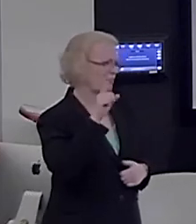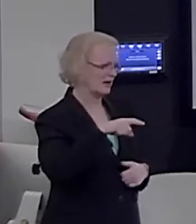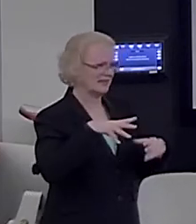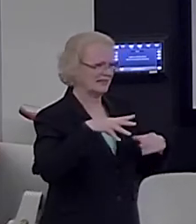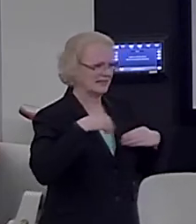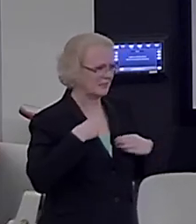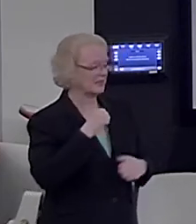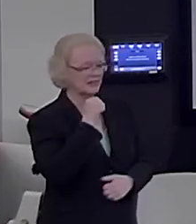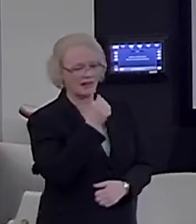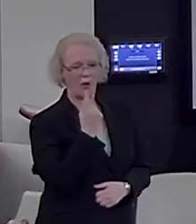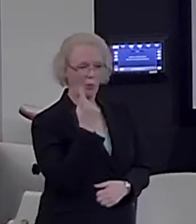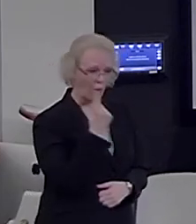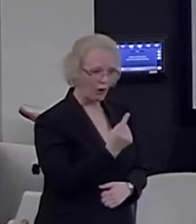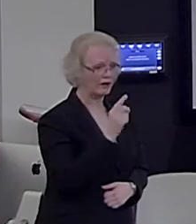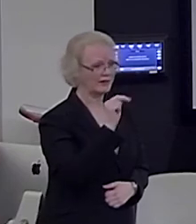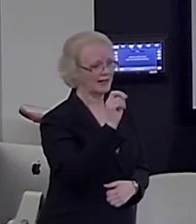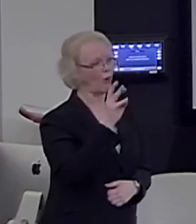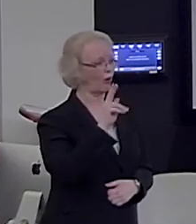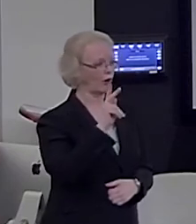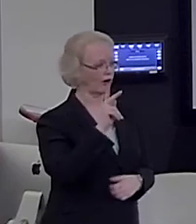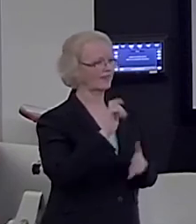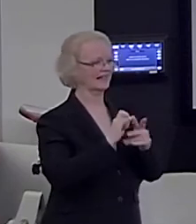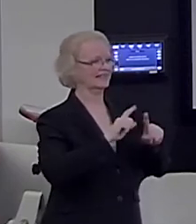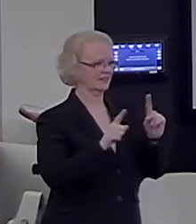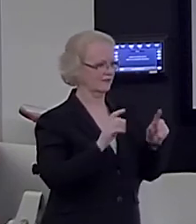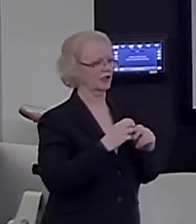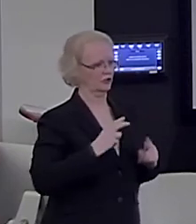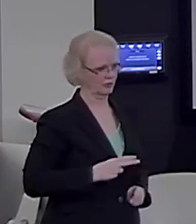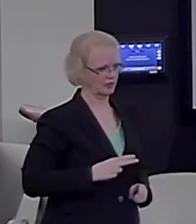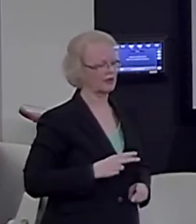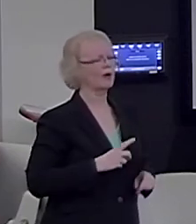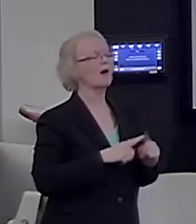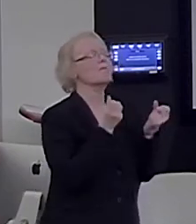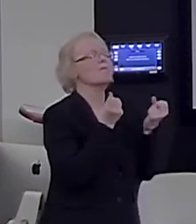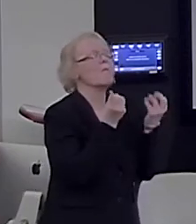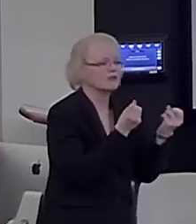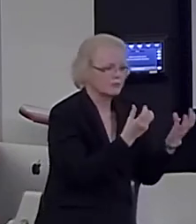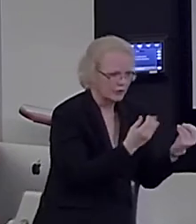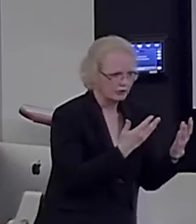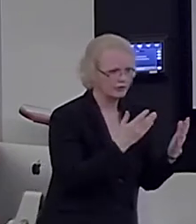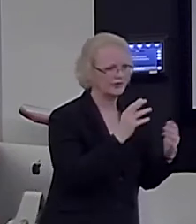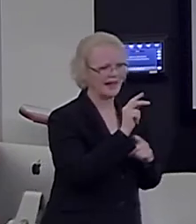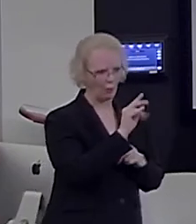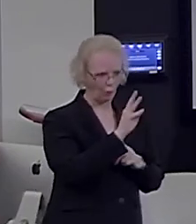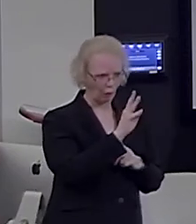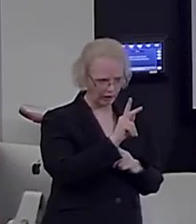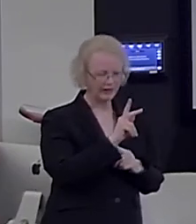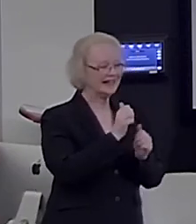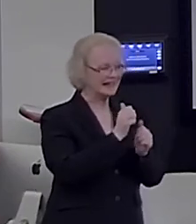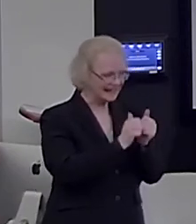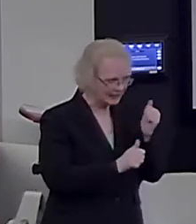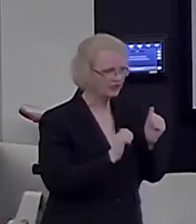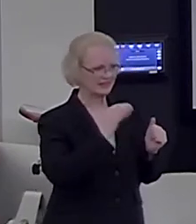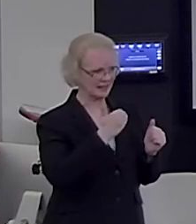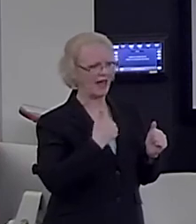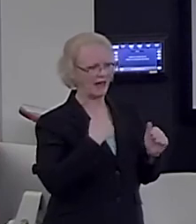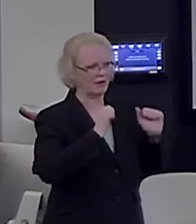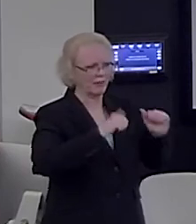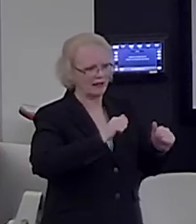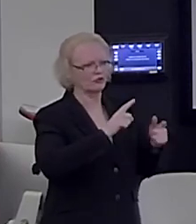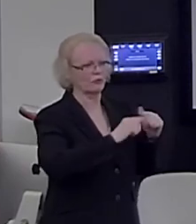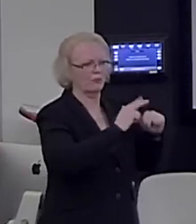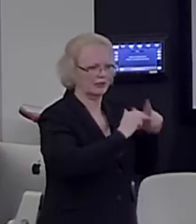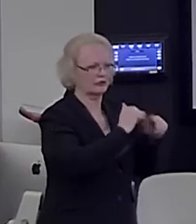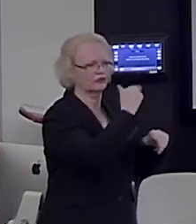one network which is different in humans, but multiple networks that each seem to have this capacity to build tree structures at different